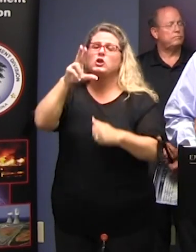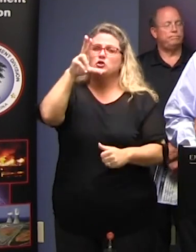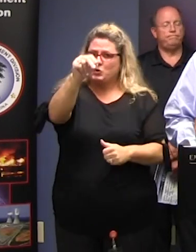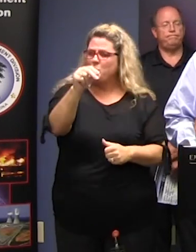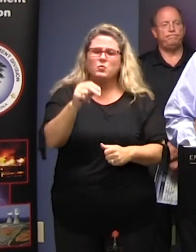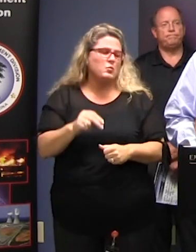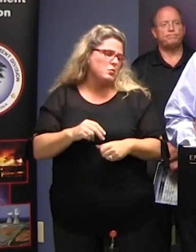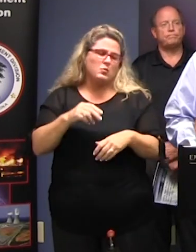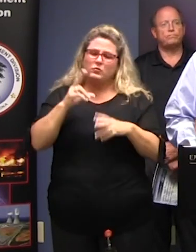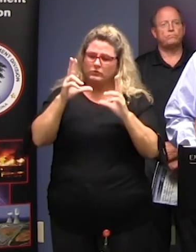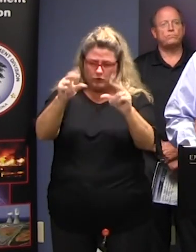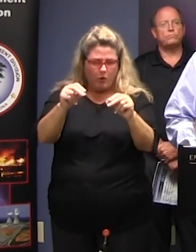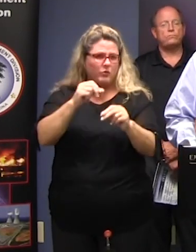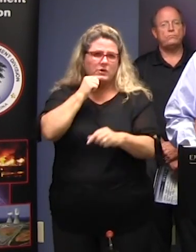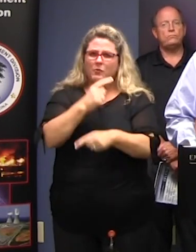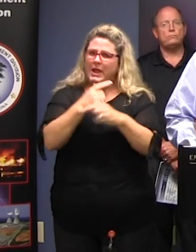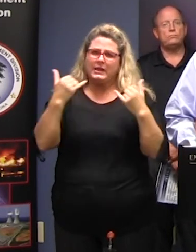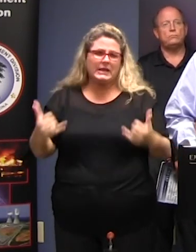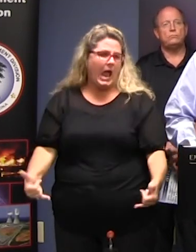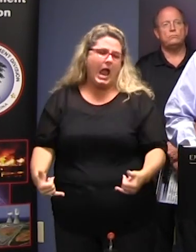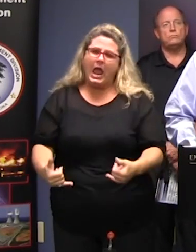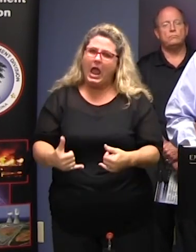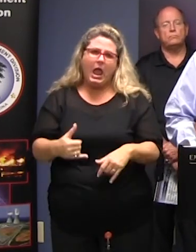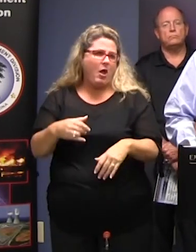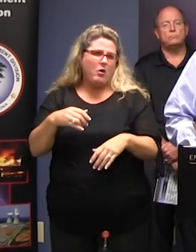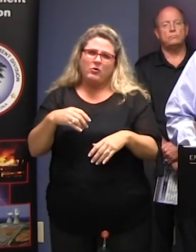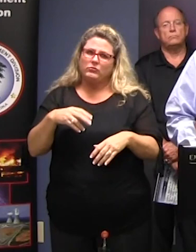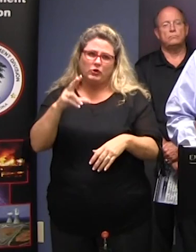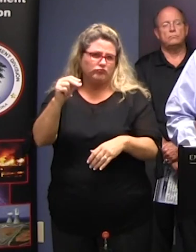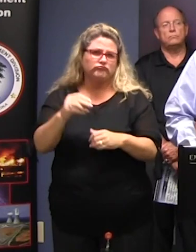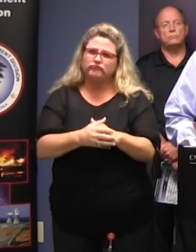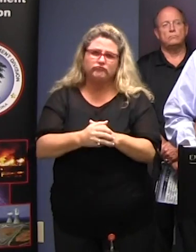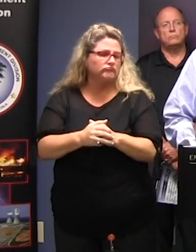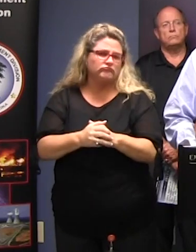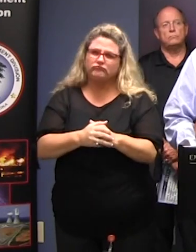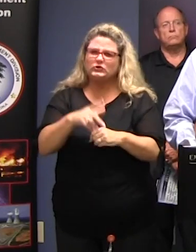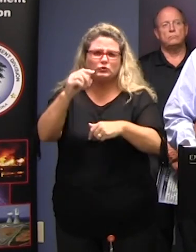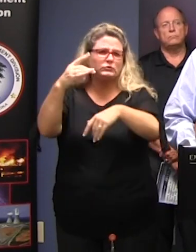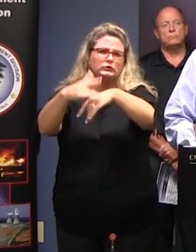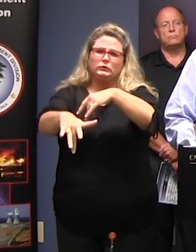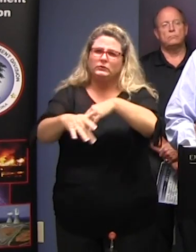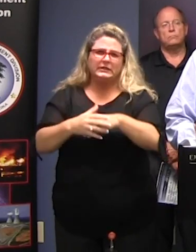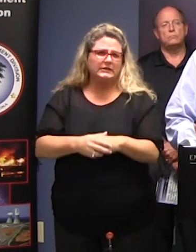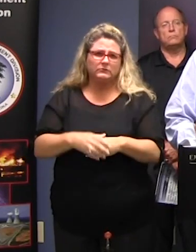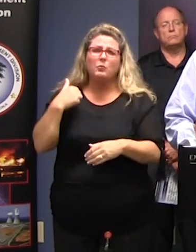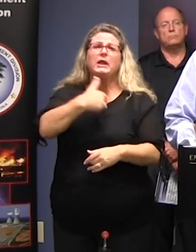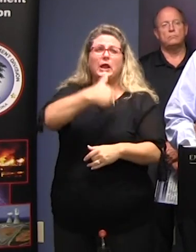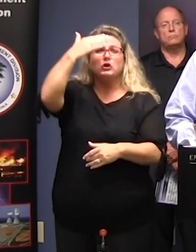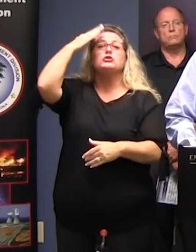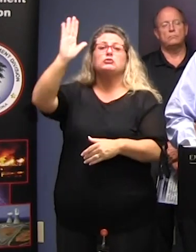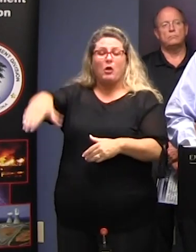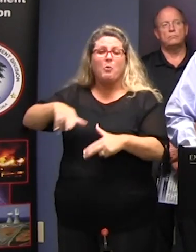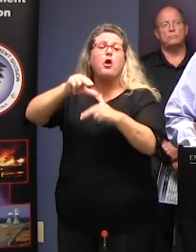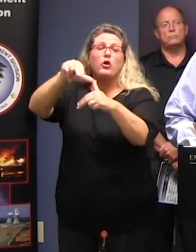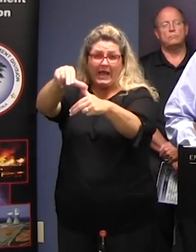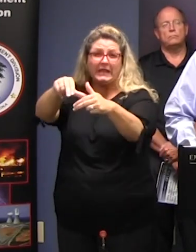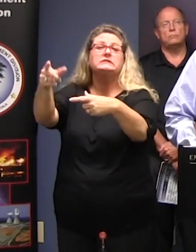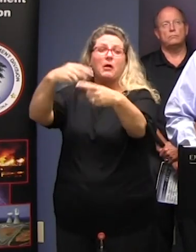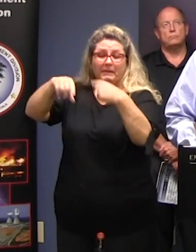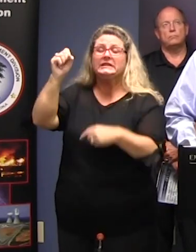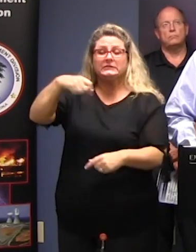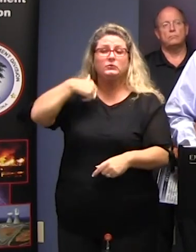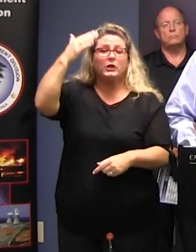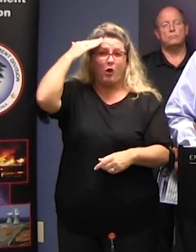too early for to make decisions like that What we are saying is that we know that a hurricane is coming in our direction.